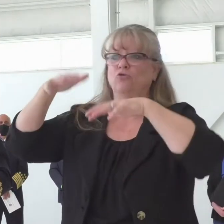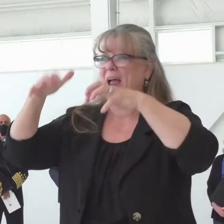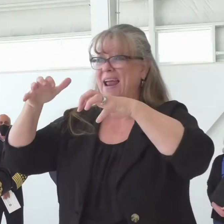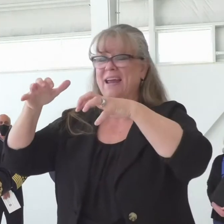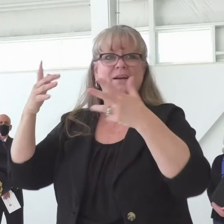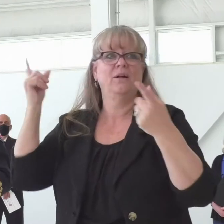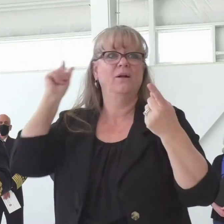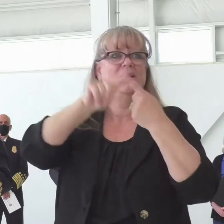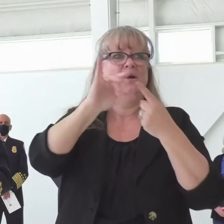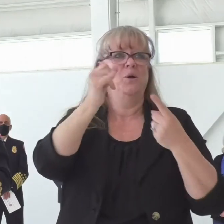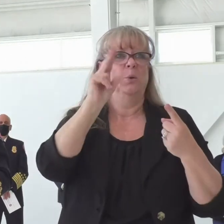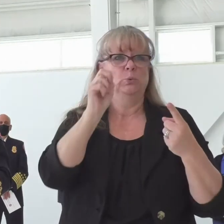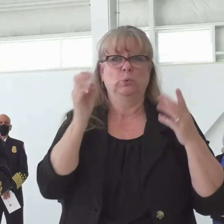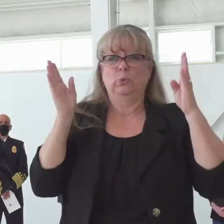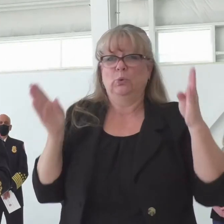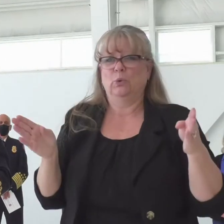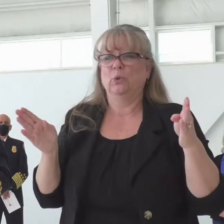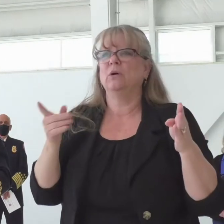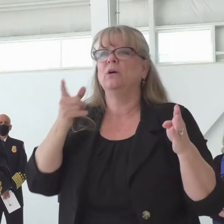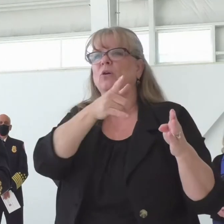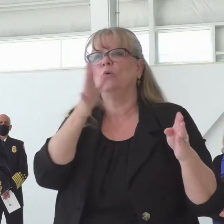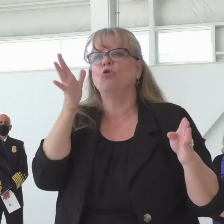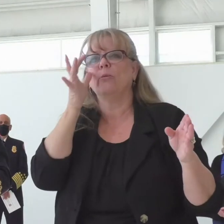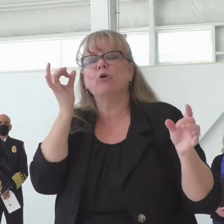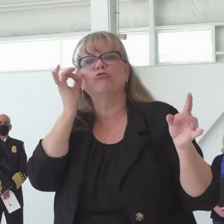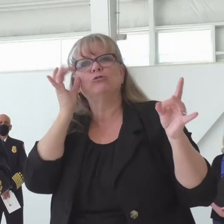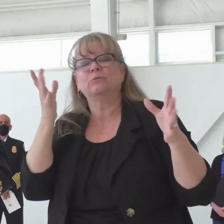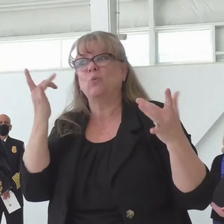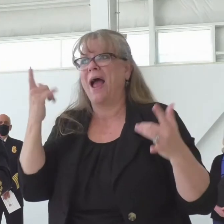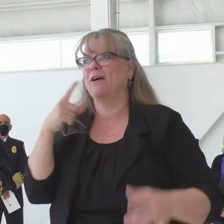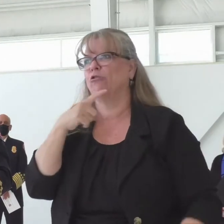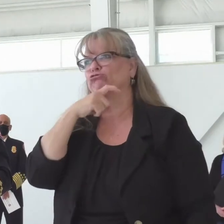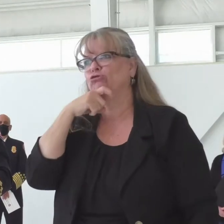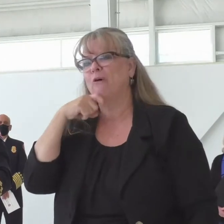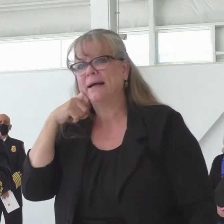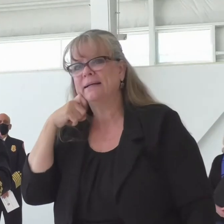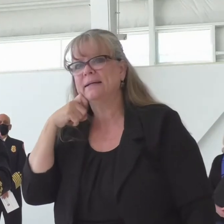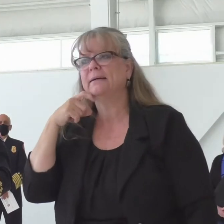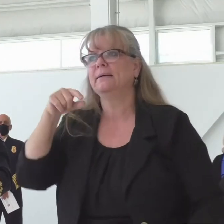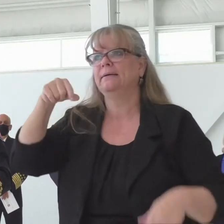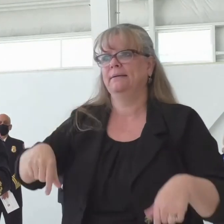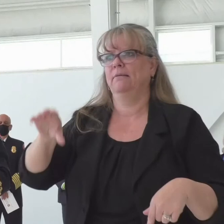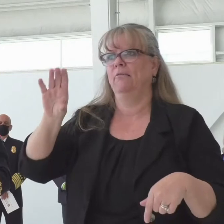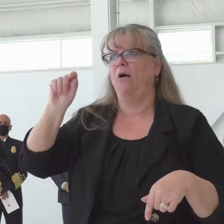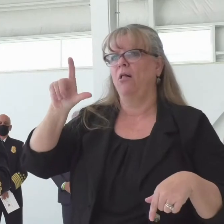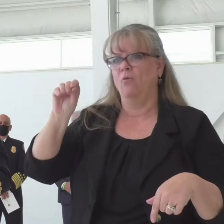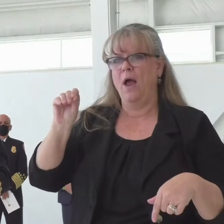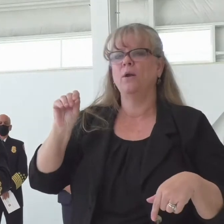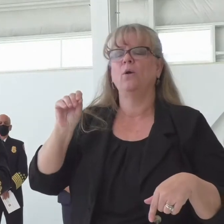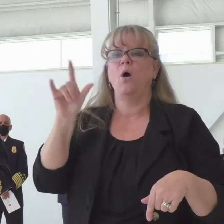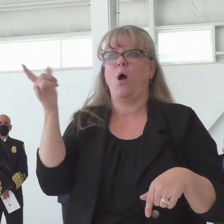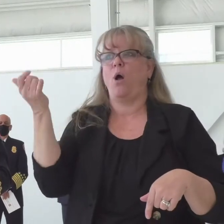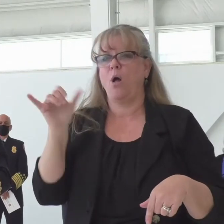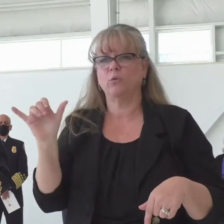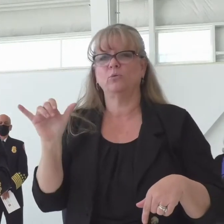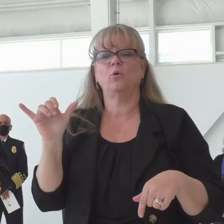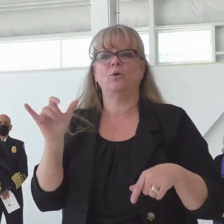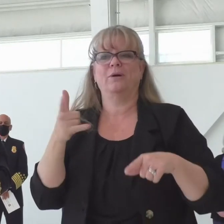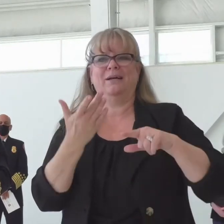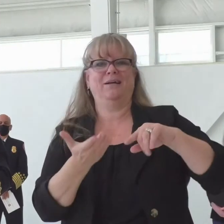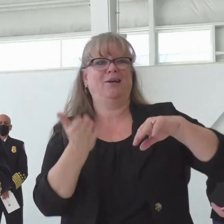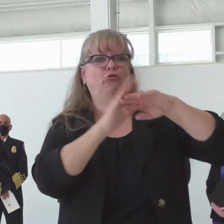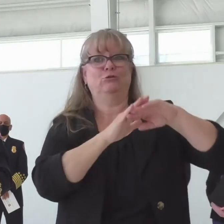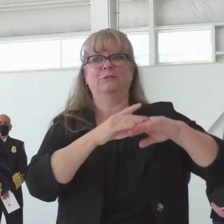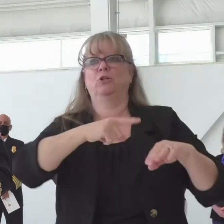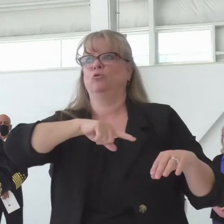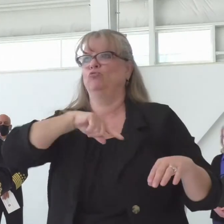continuation of drought conditions across the state and the emergence of above-average significant fire potential over the portions of